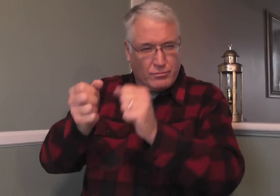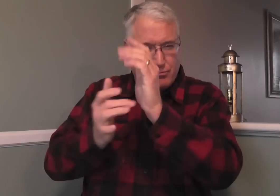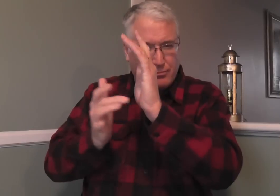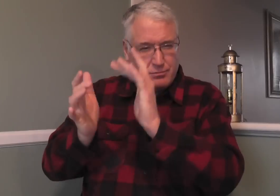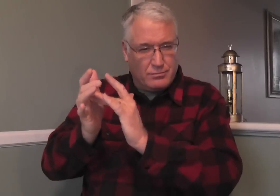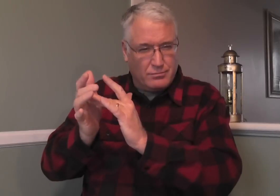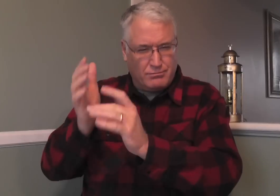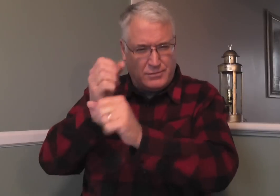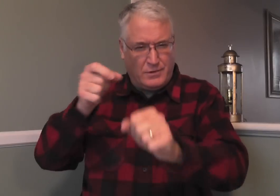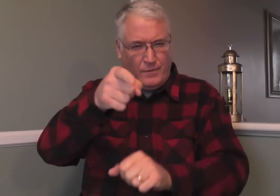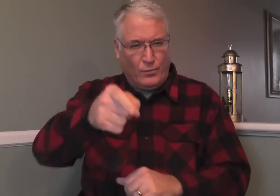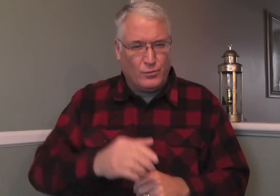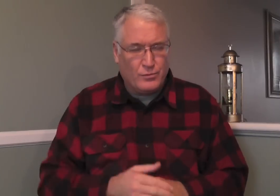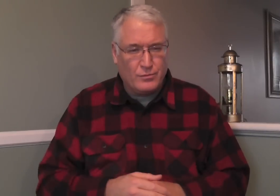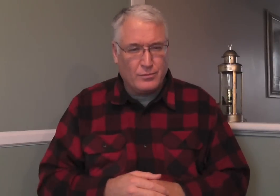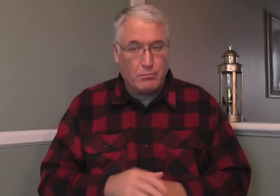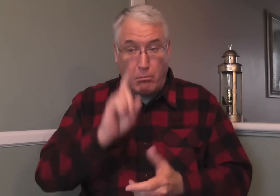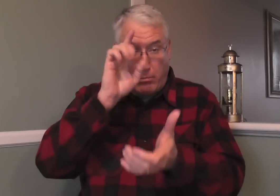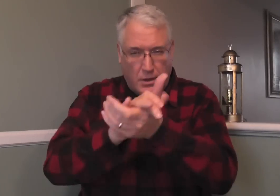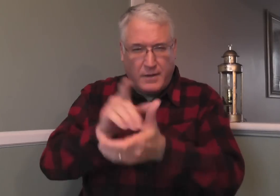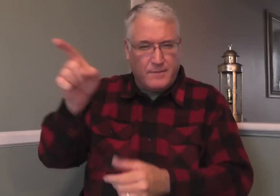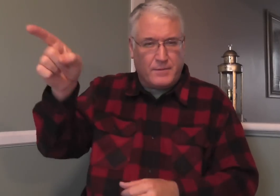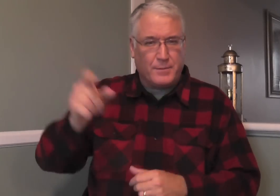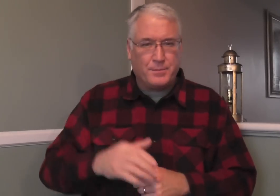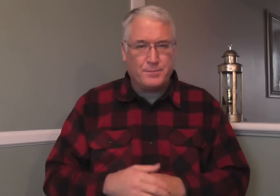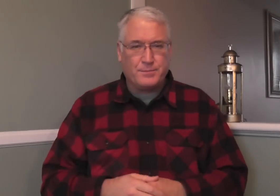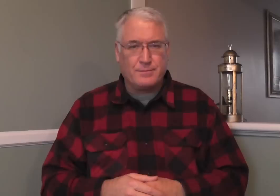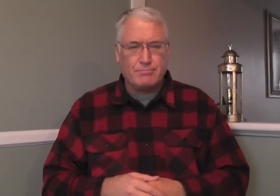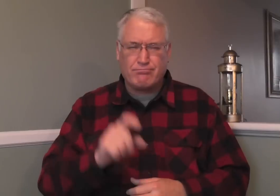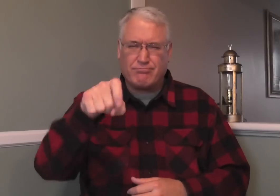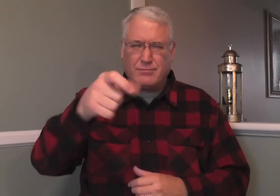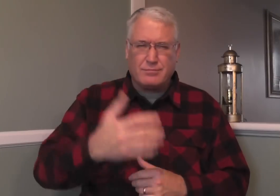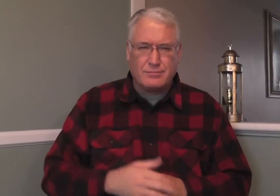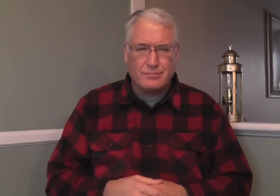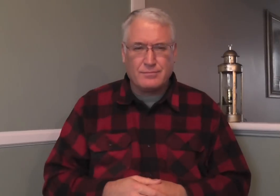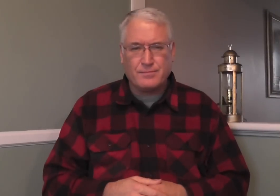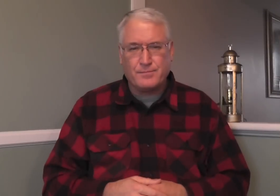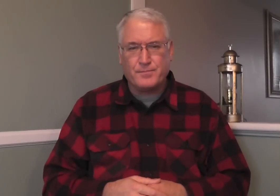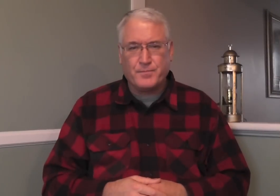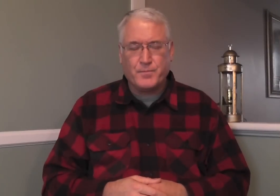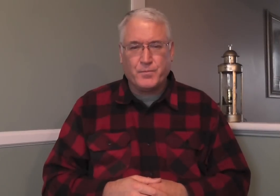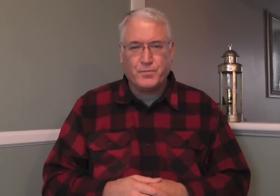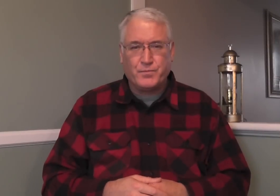You must trust that Jesus saved you. Believe him. He must.